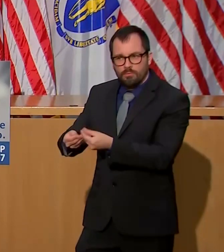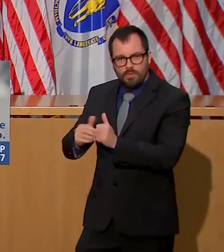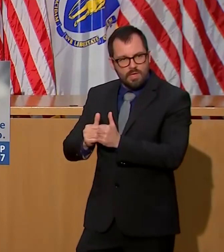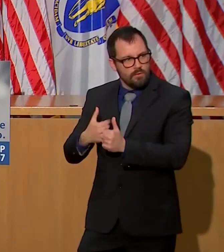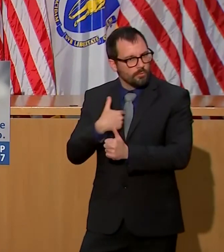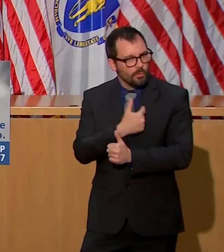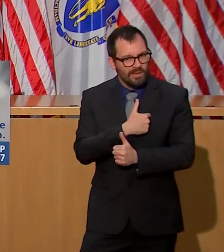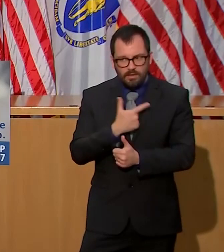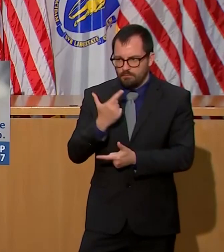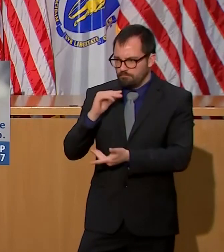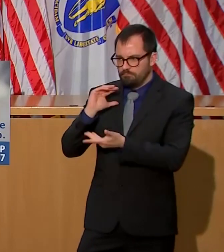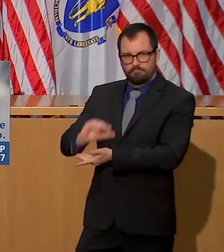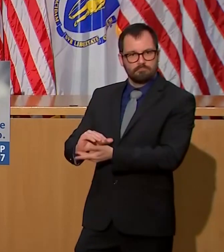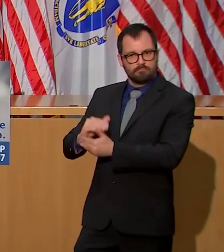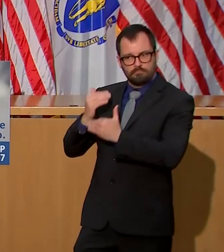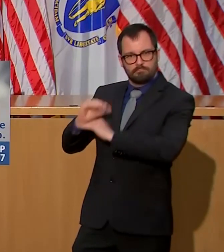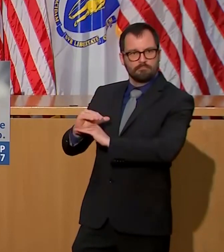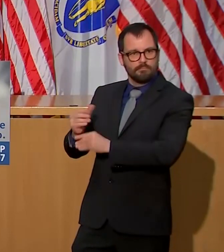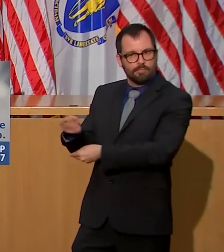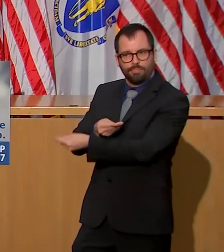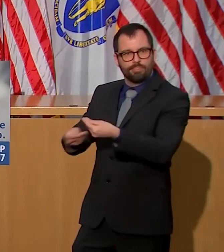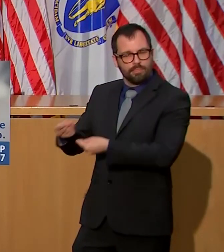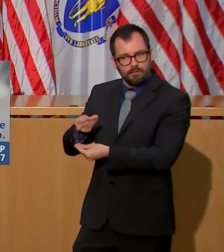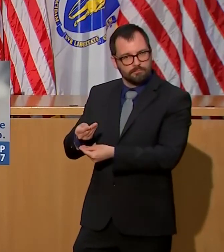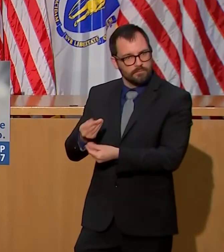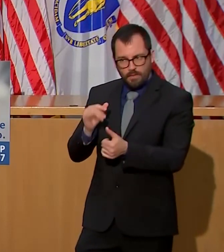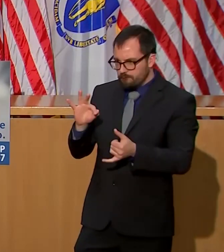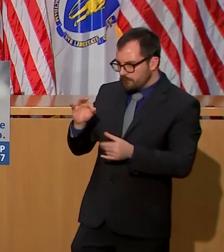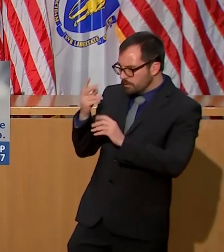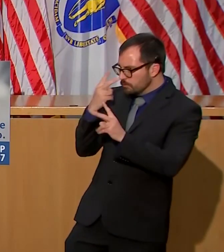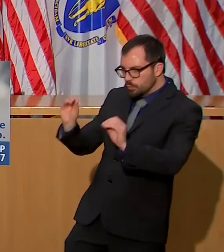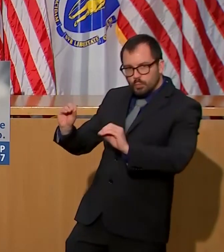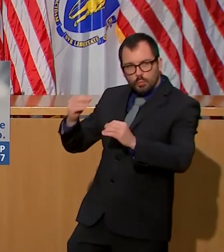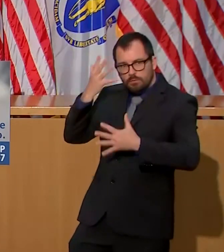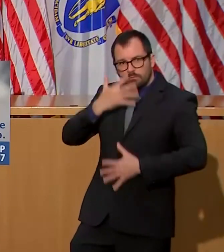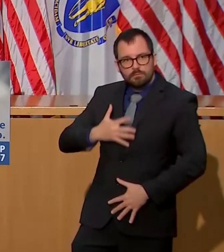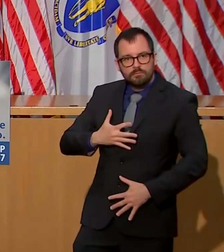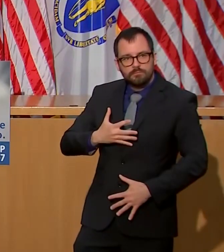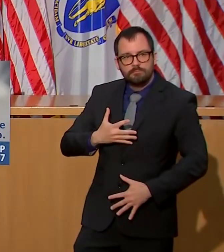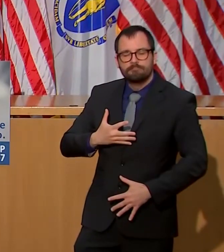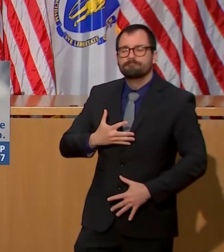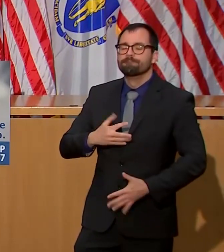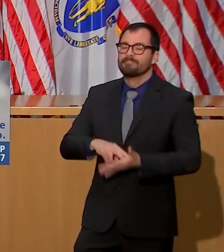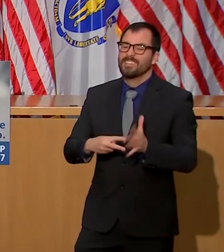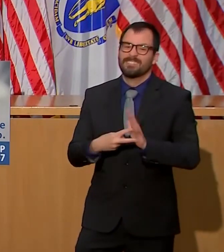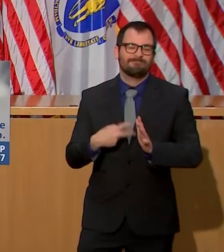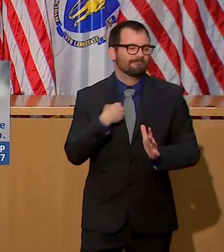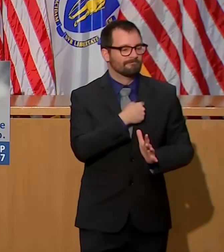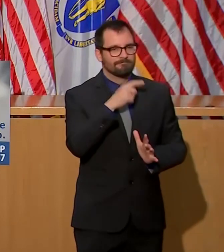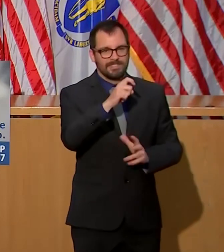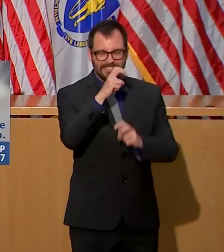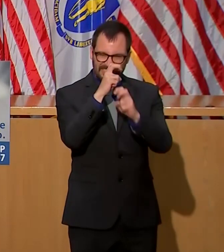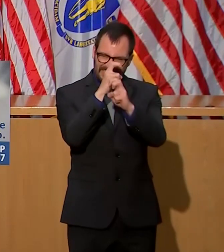control and staffing requirements for our nursing homes so that they can create the safest environment possible.